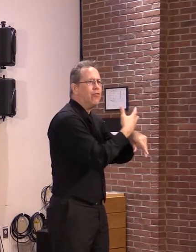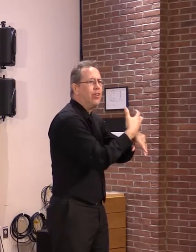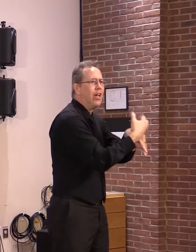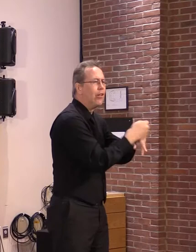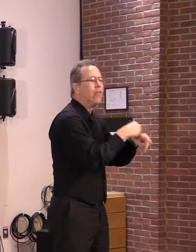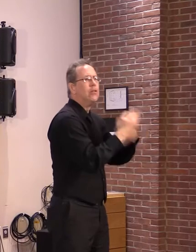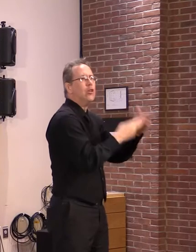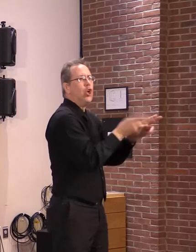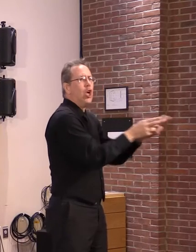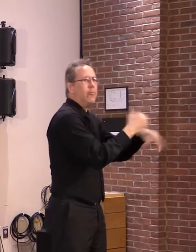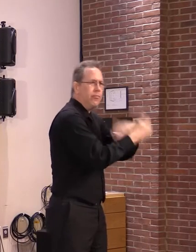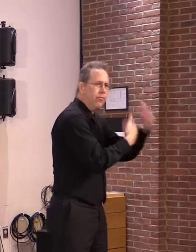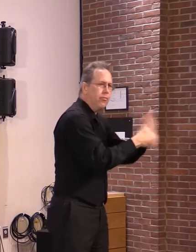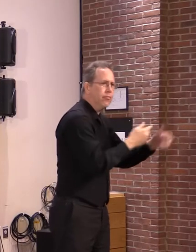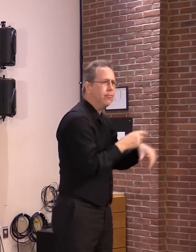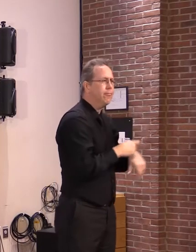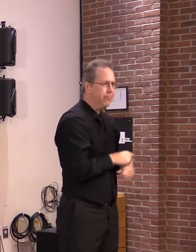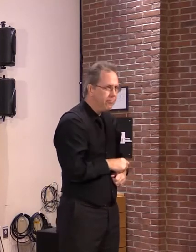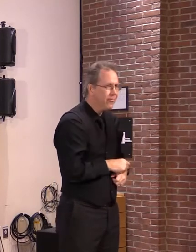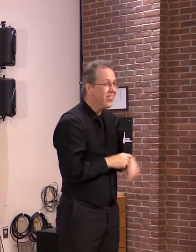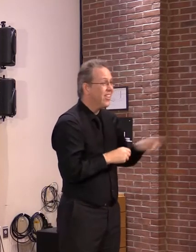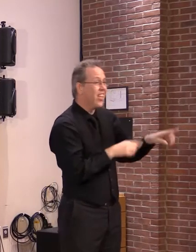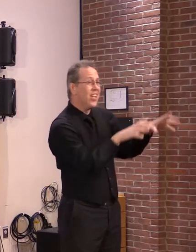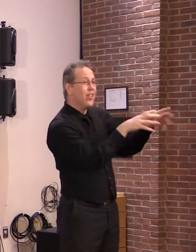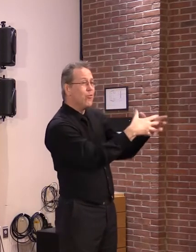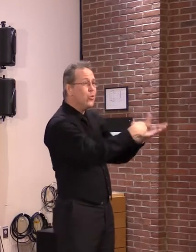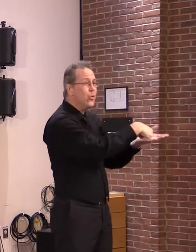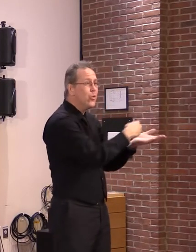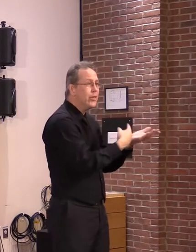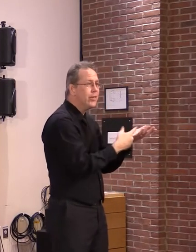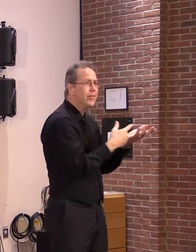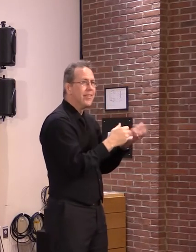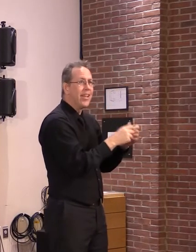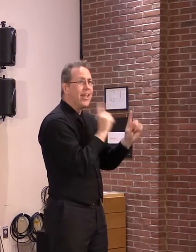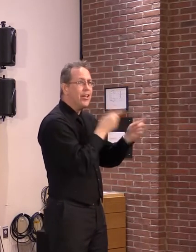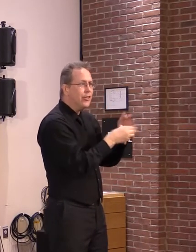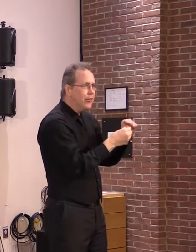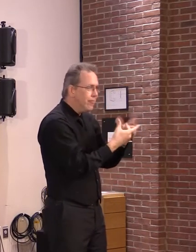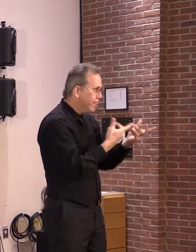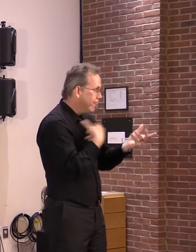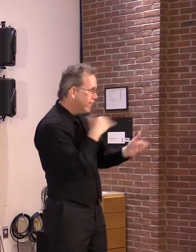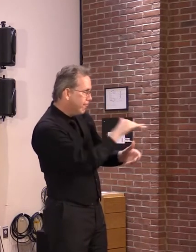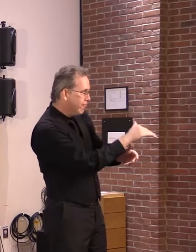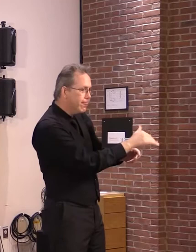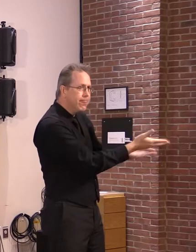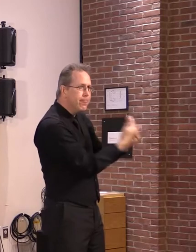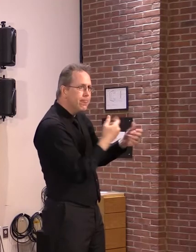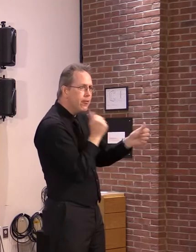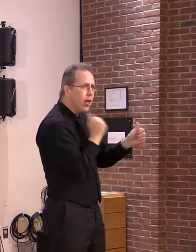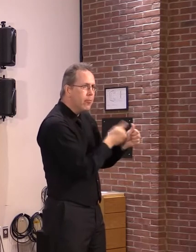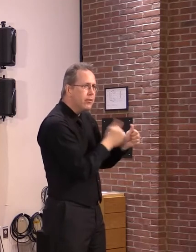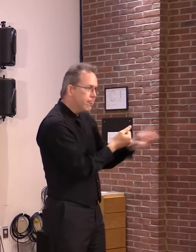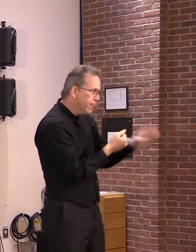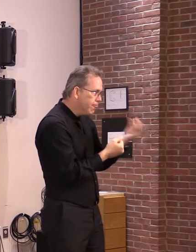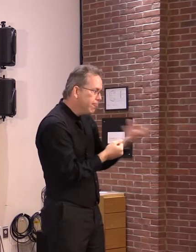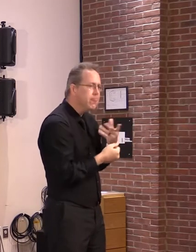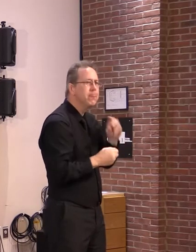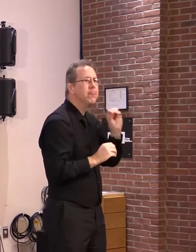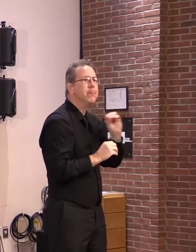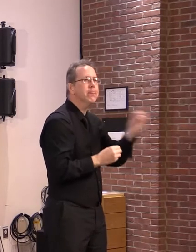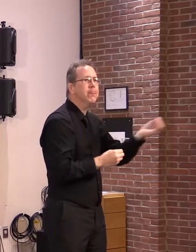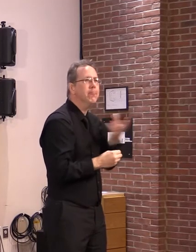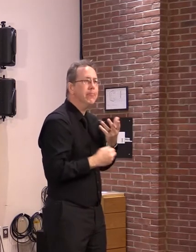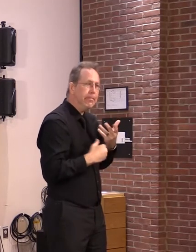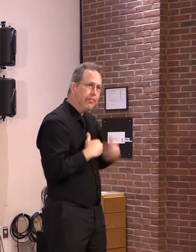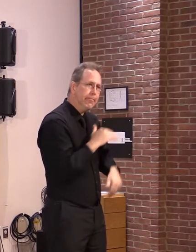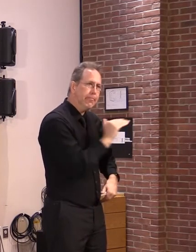And they are the ones that can best speak to whether they're going to get this done. I know there's a great deal of activity happening behind the scenes